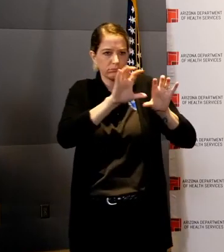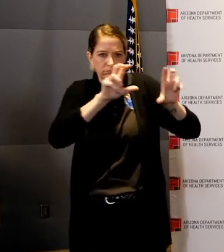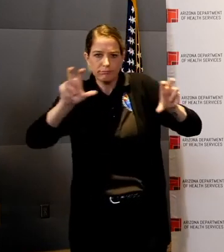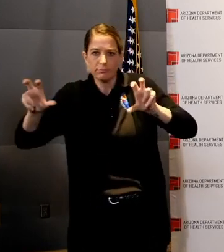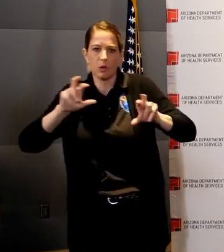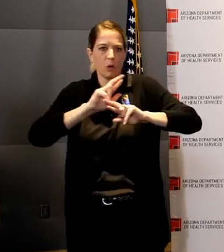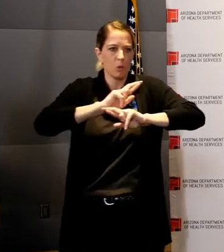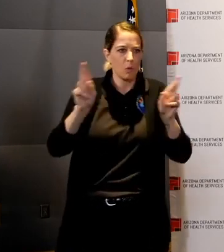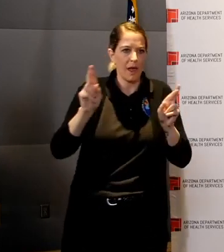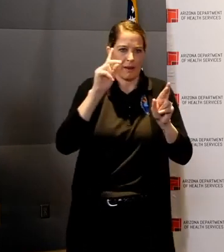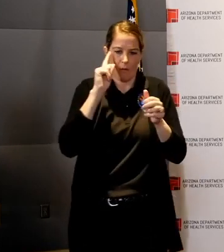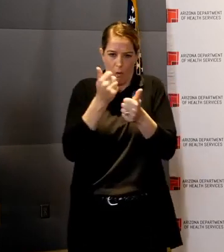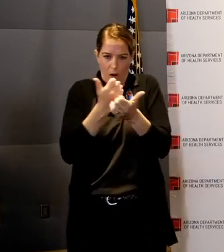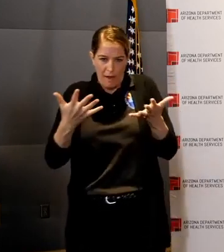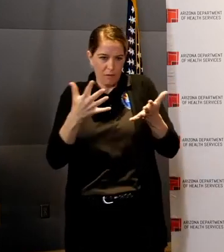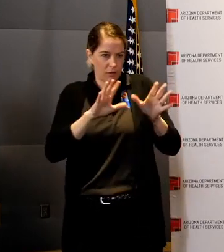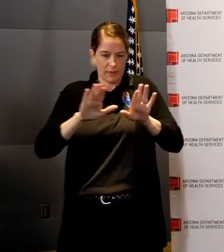PPE.